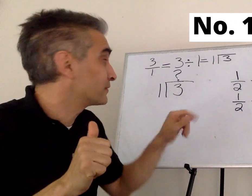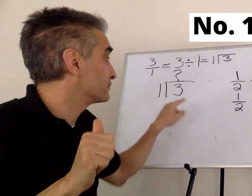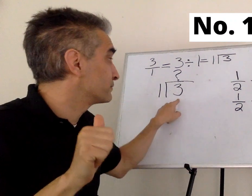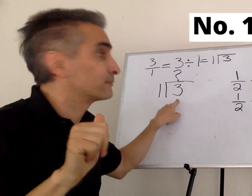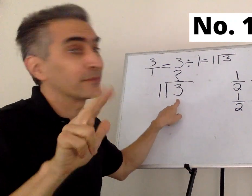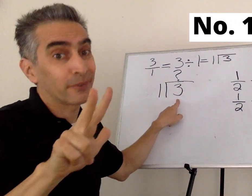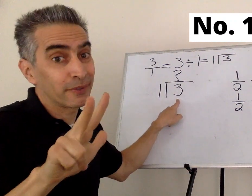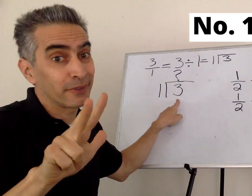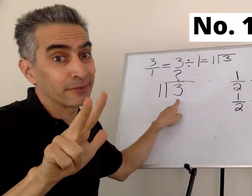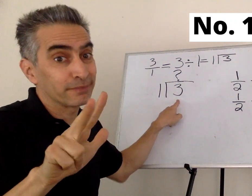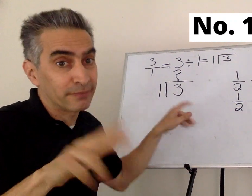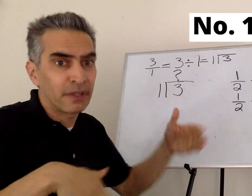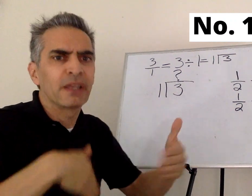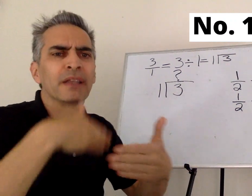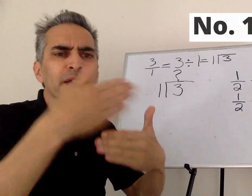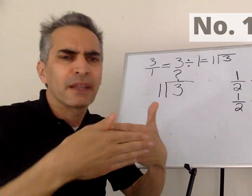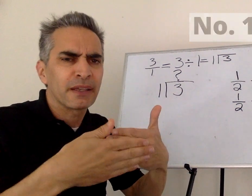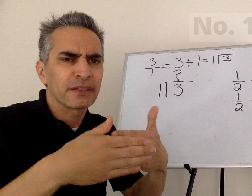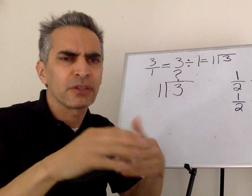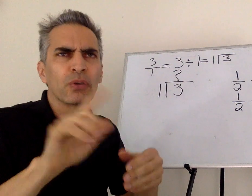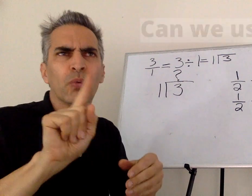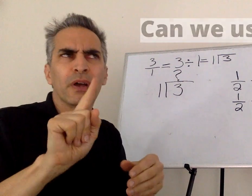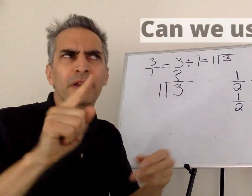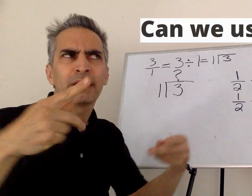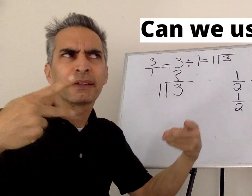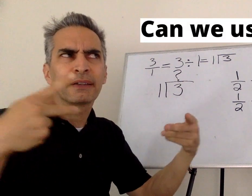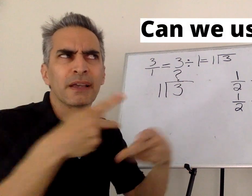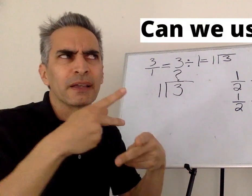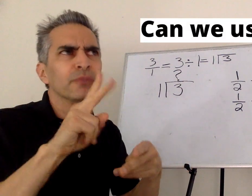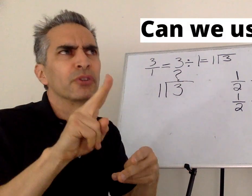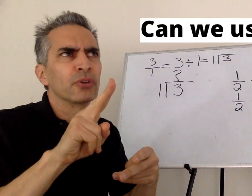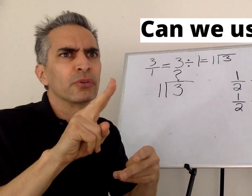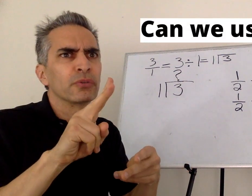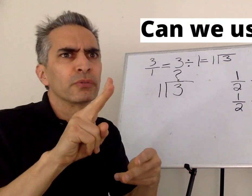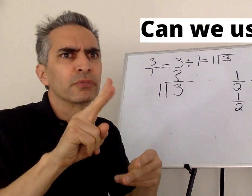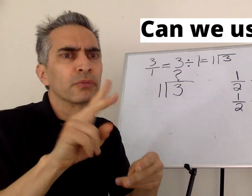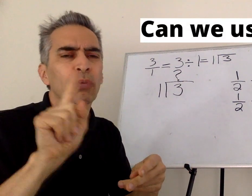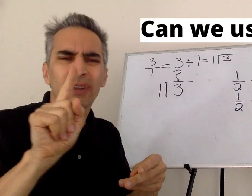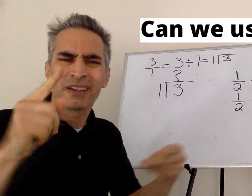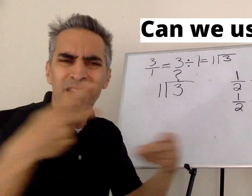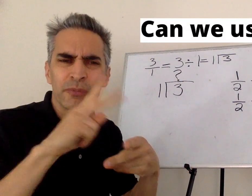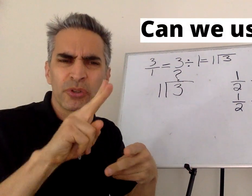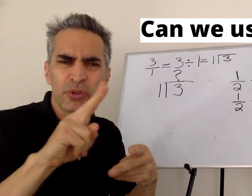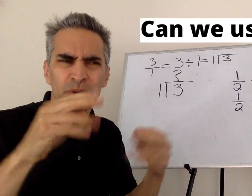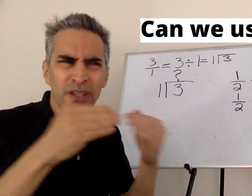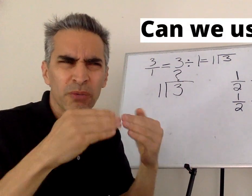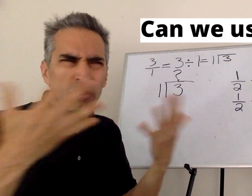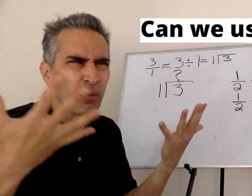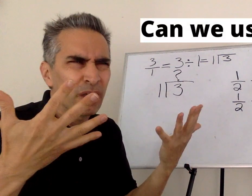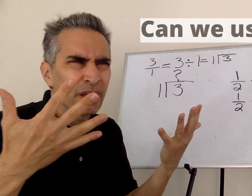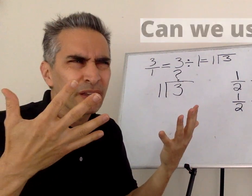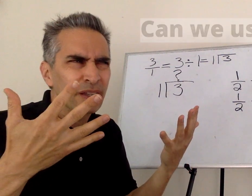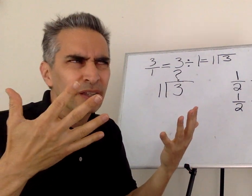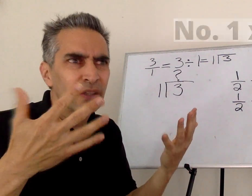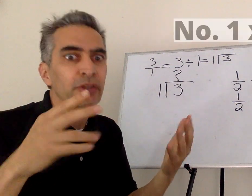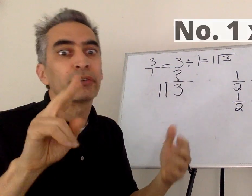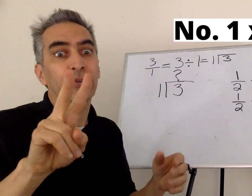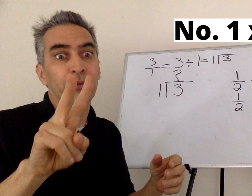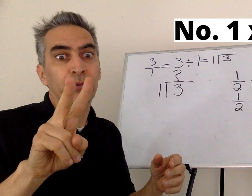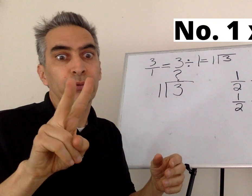smaller than three. Next, one times two. One times two equals two.